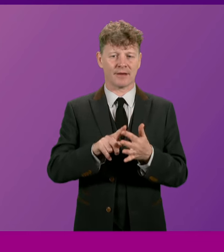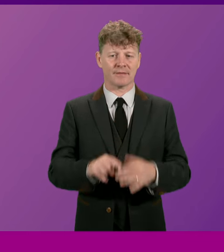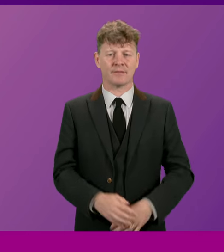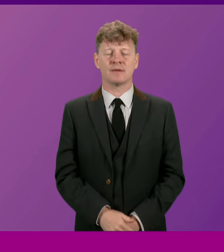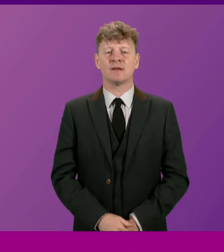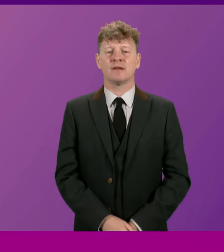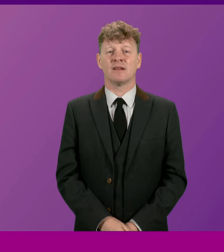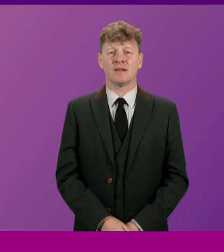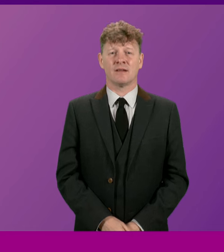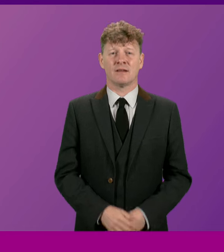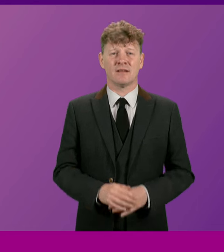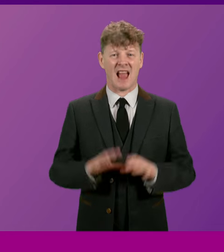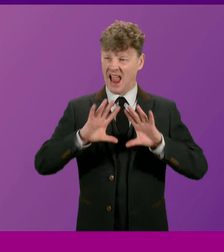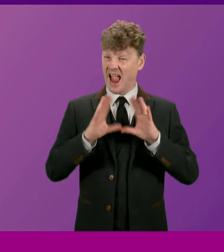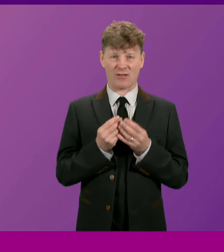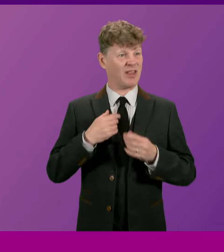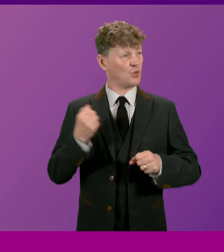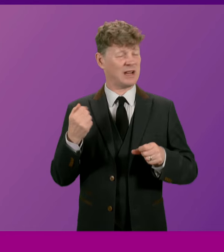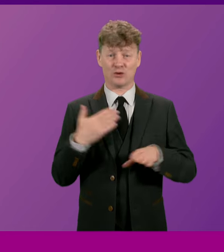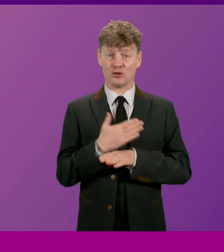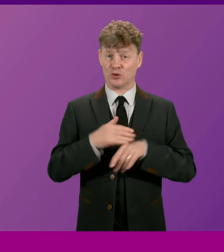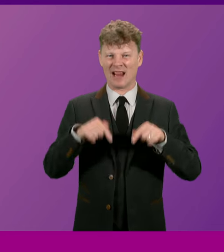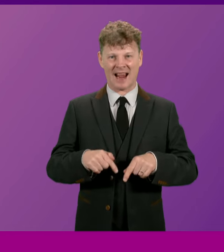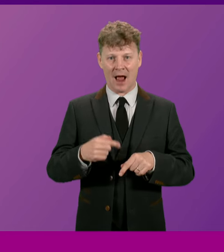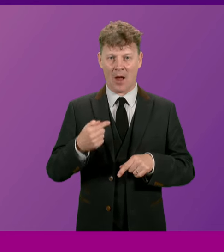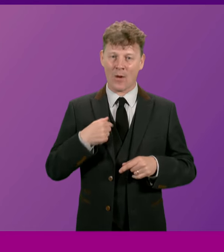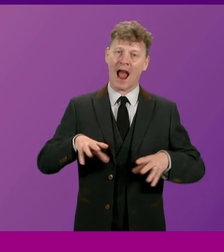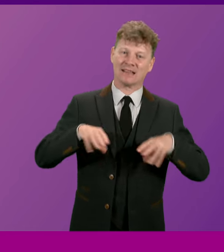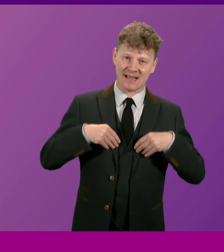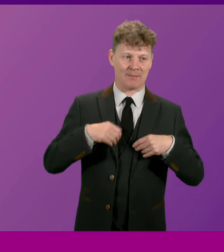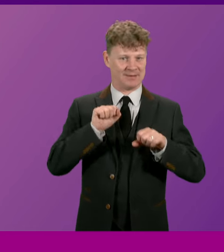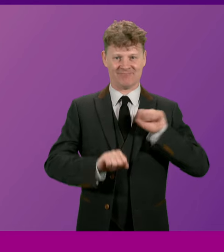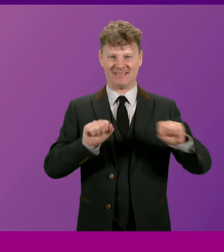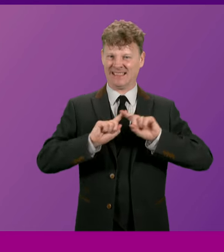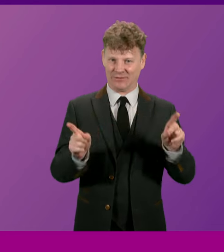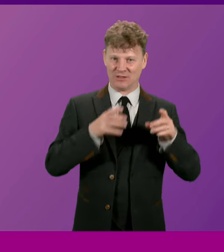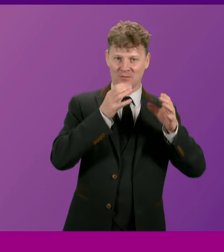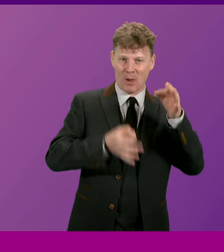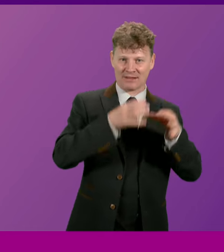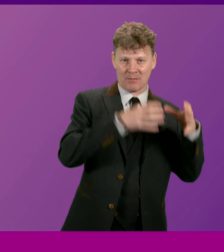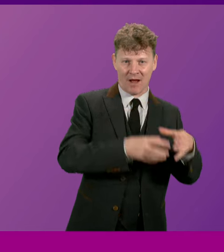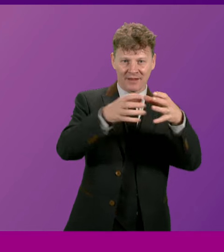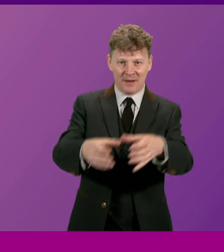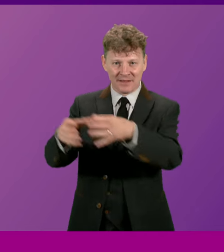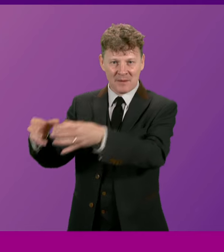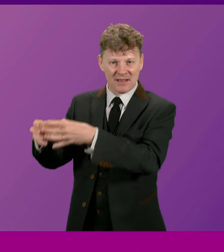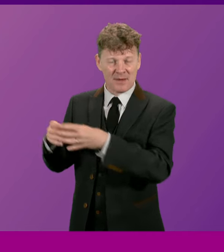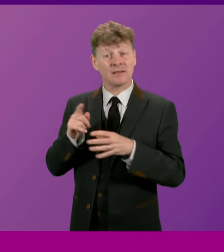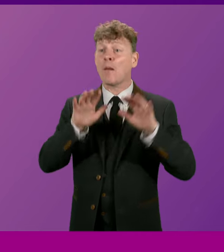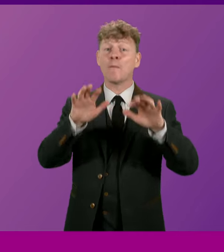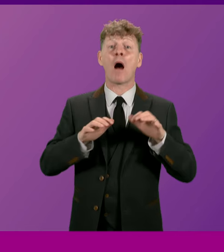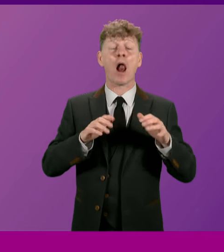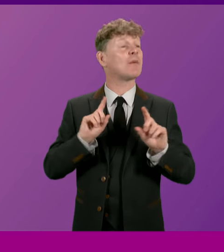Everything that we do here, we do despite our differences. The whole purpose of a parliament is to bring people